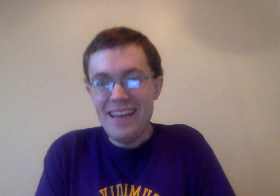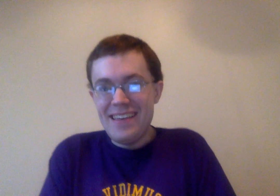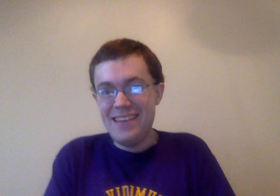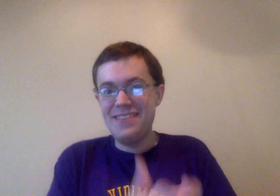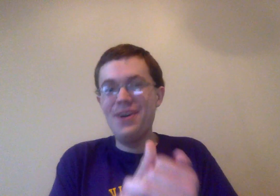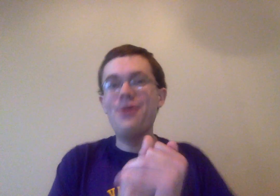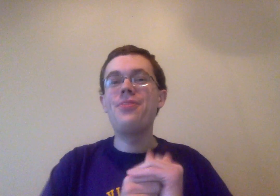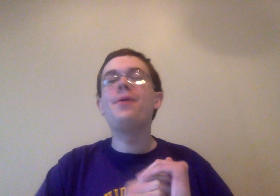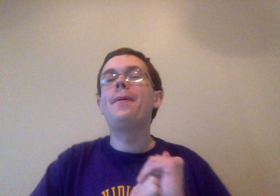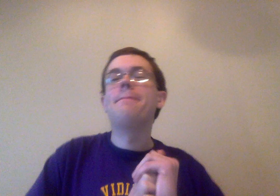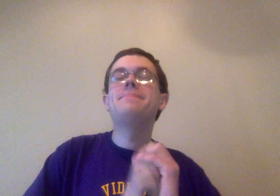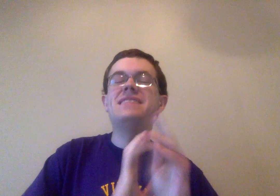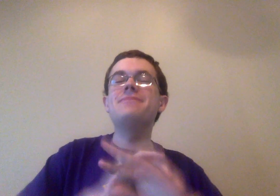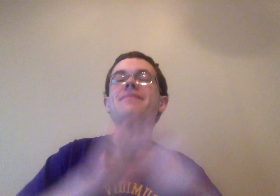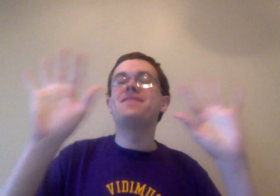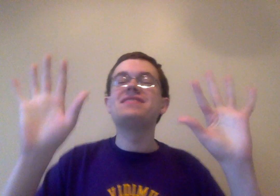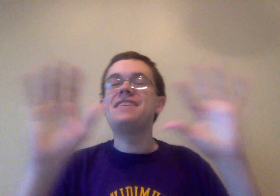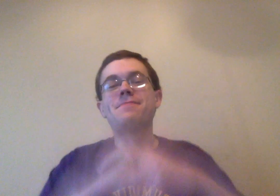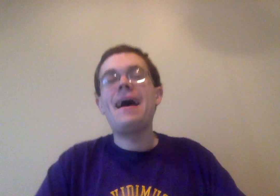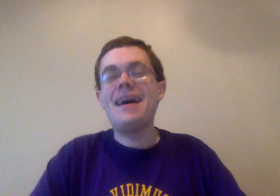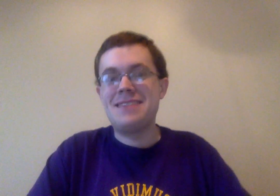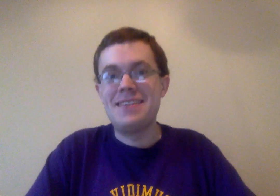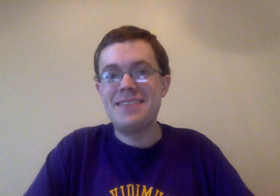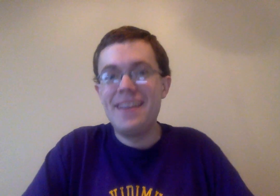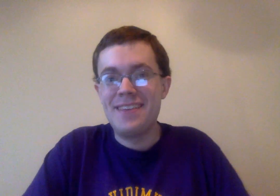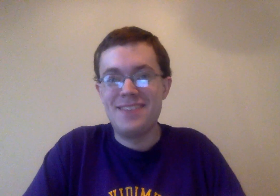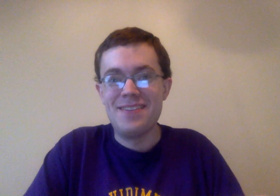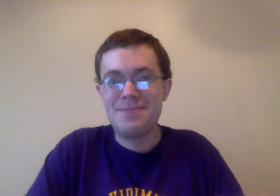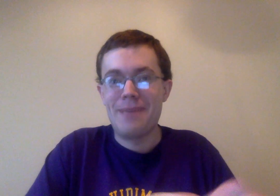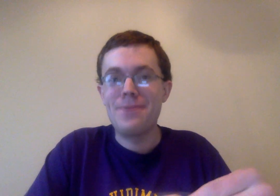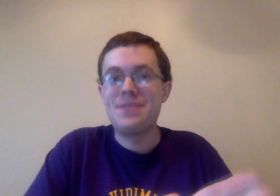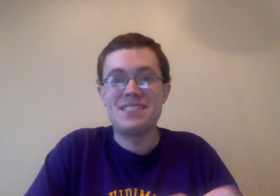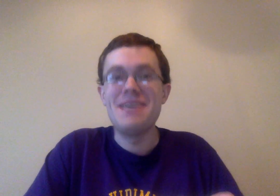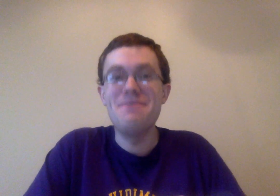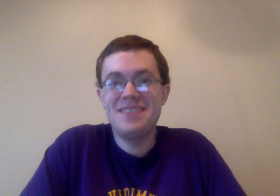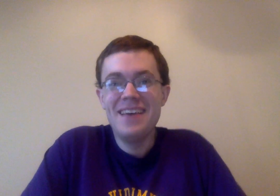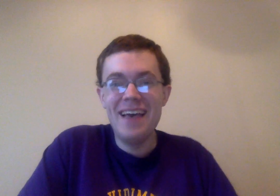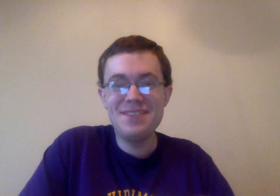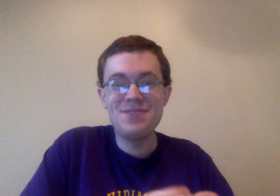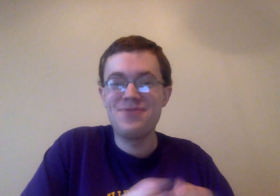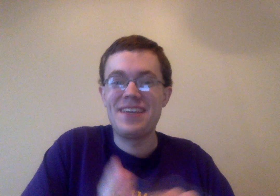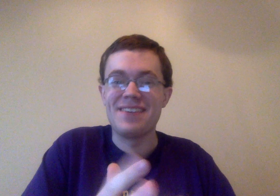he's, you know, the demon of the leaf's past, and he's signing his son's, like, permission slips. That's just ridiculous.